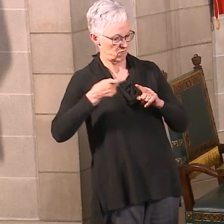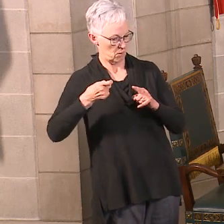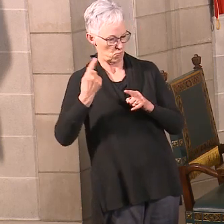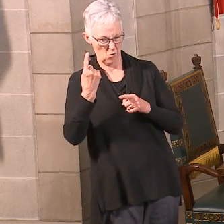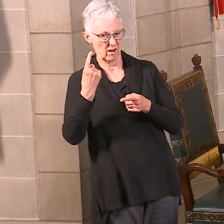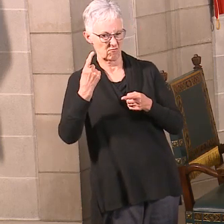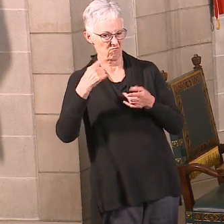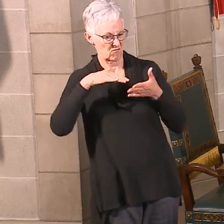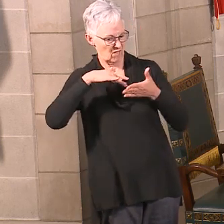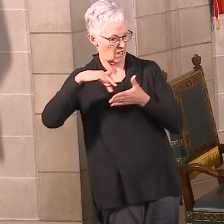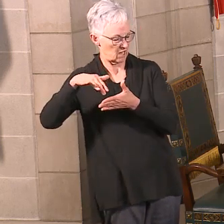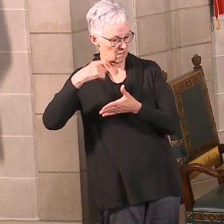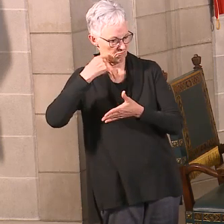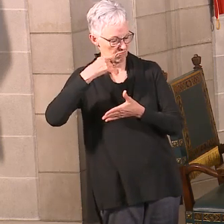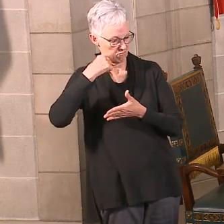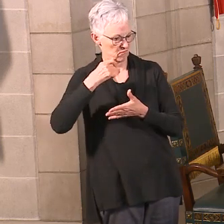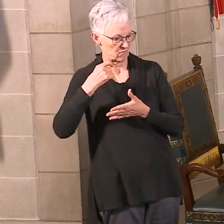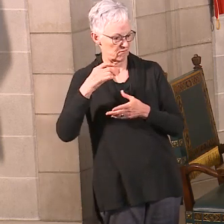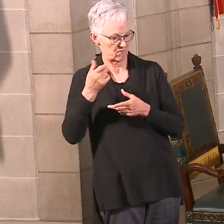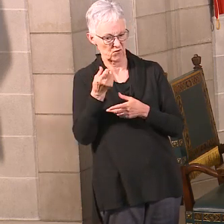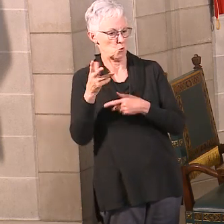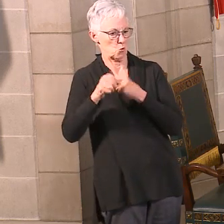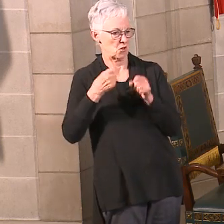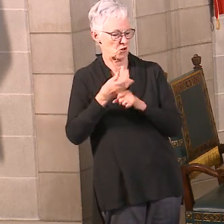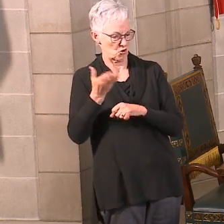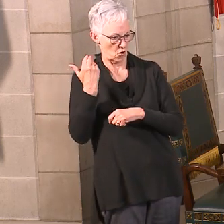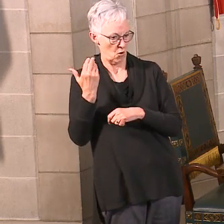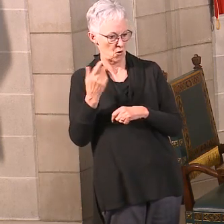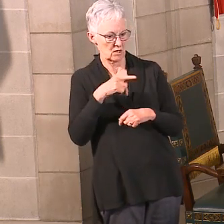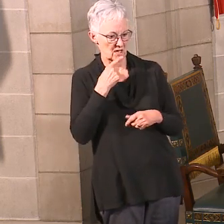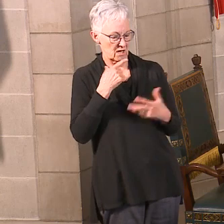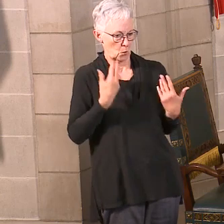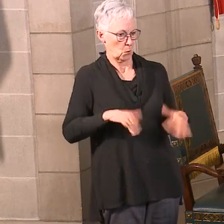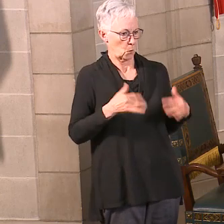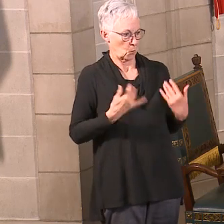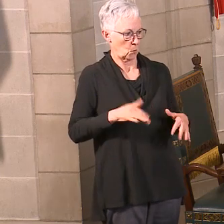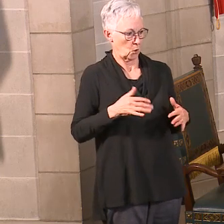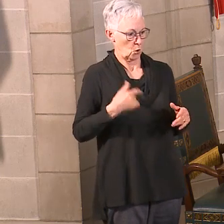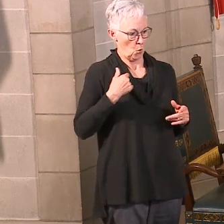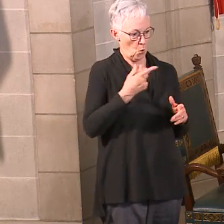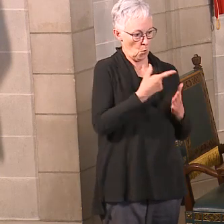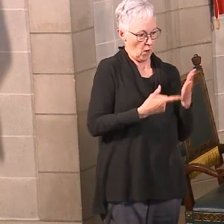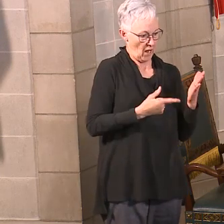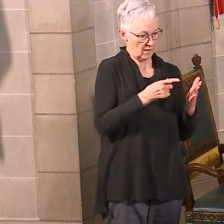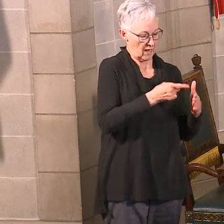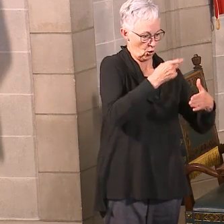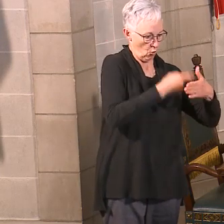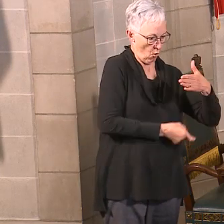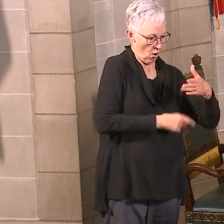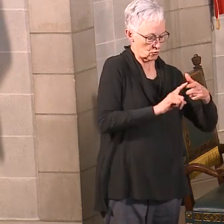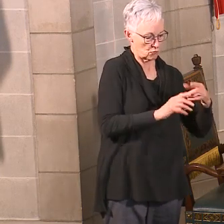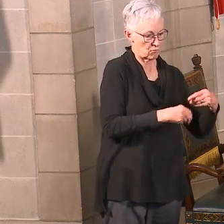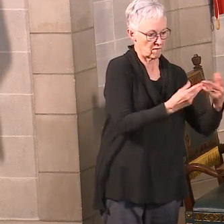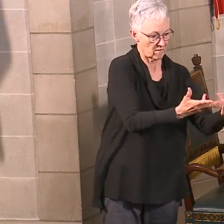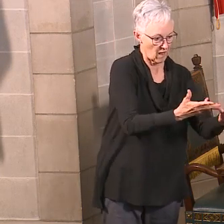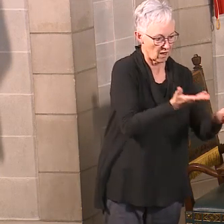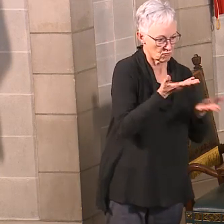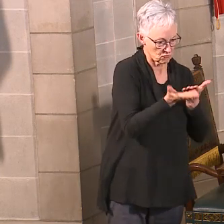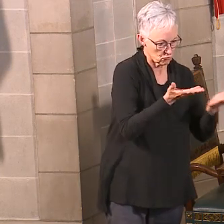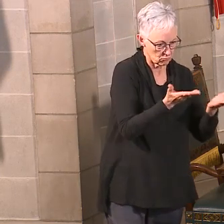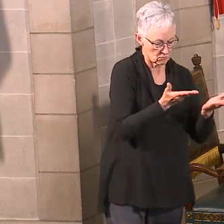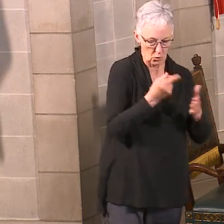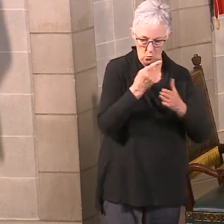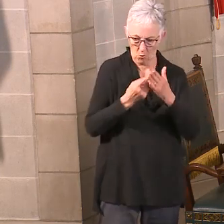couple years ago showing just how far below rates are below the actual cost of providing services. So we were already dealing with